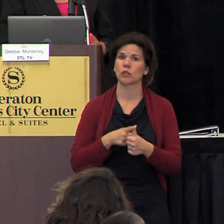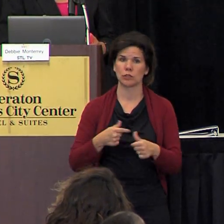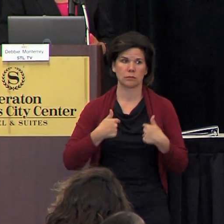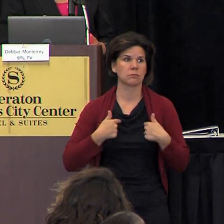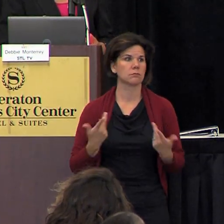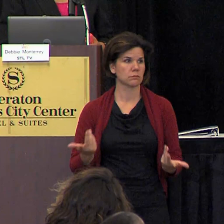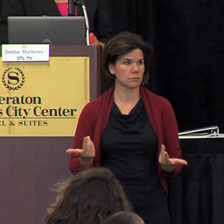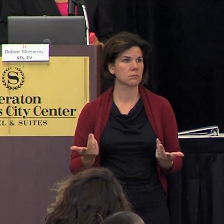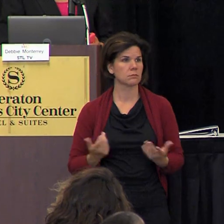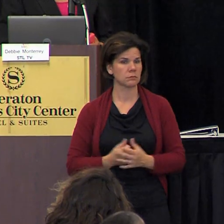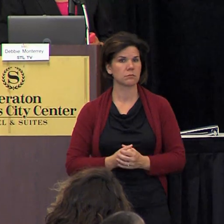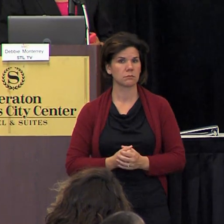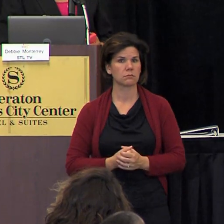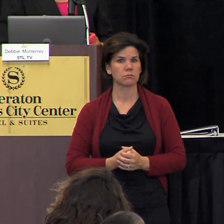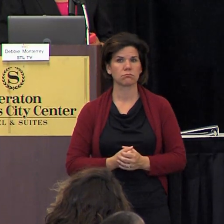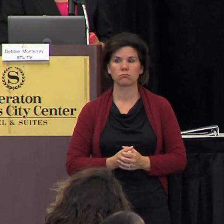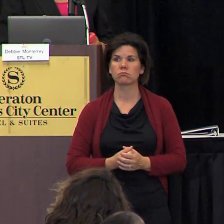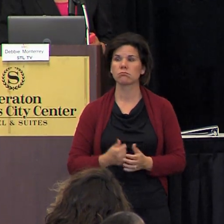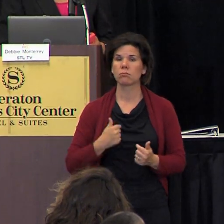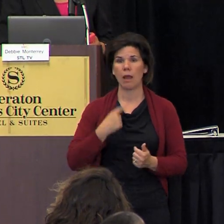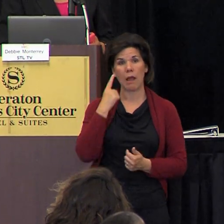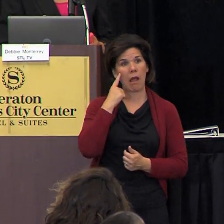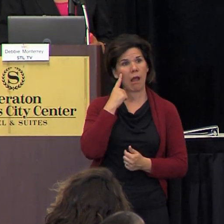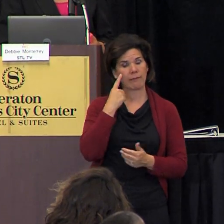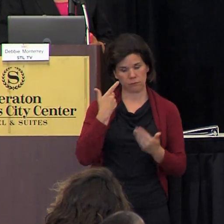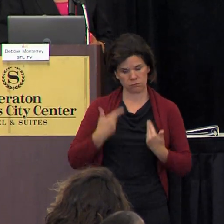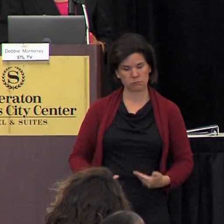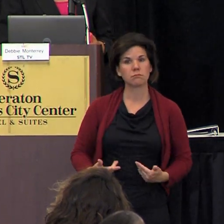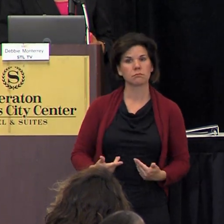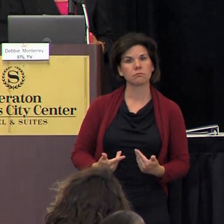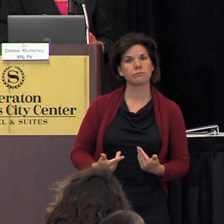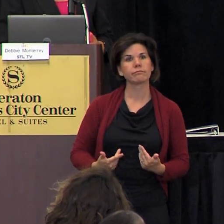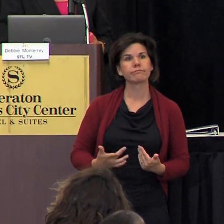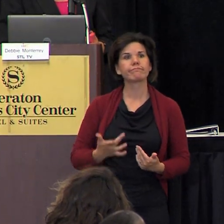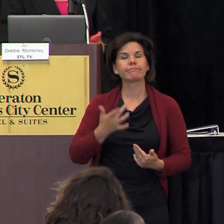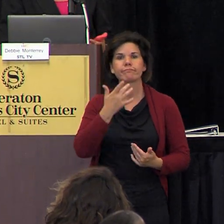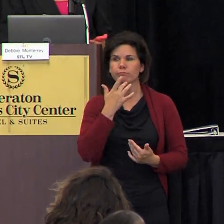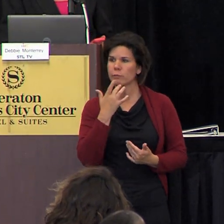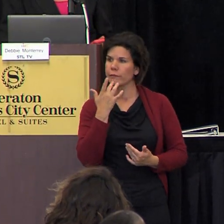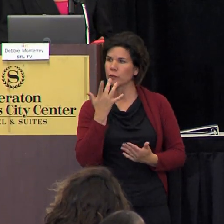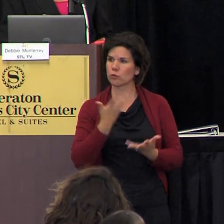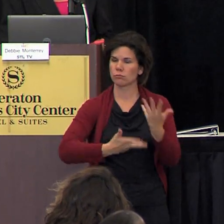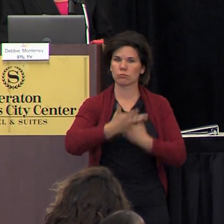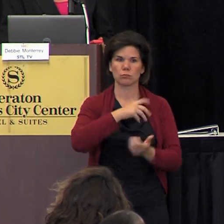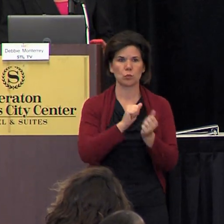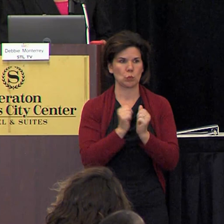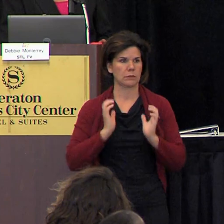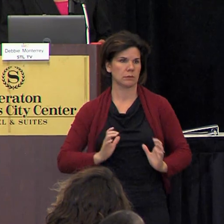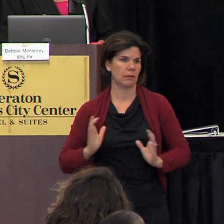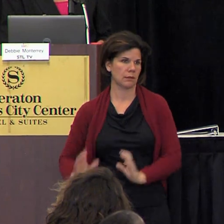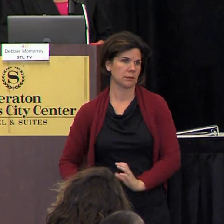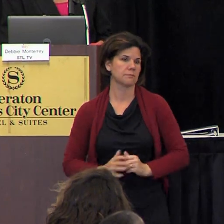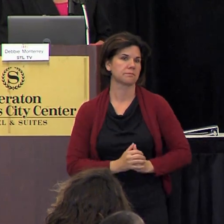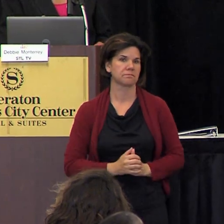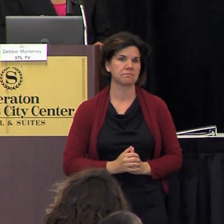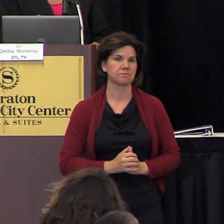um and that's how i think that that i at least like to to try to interact with our clients